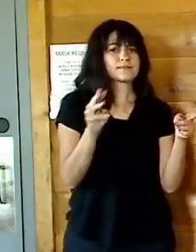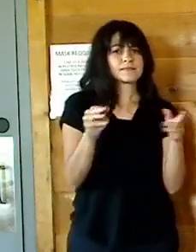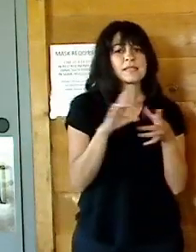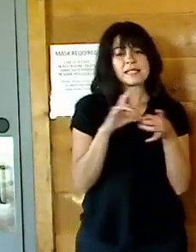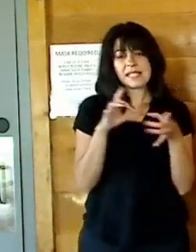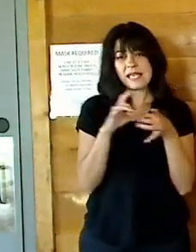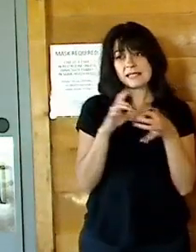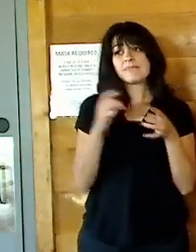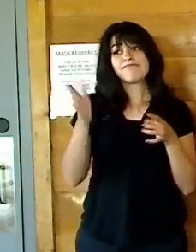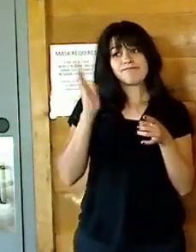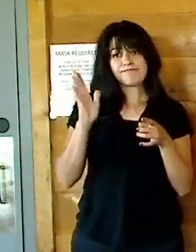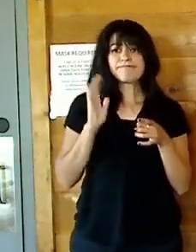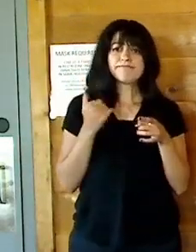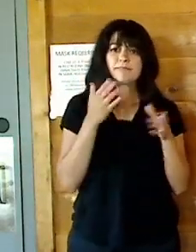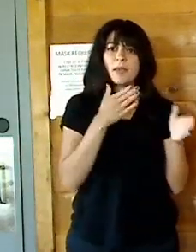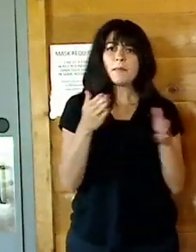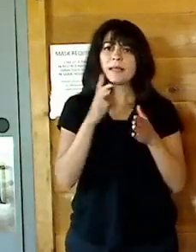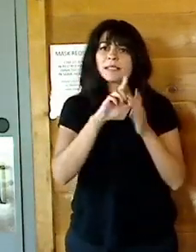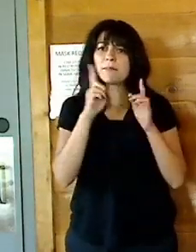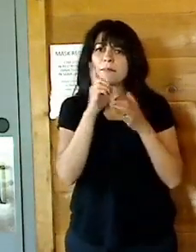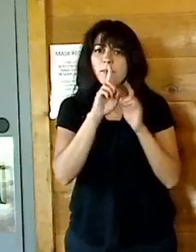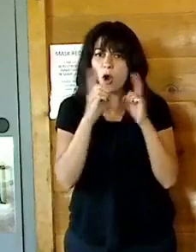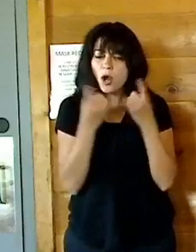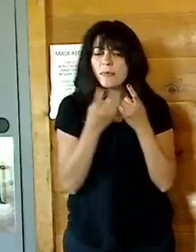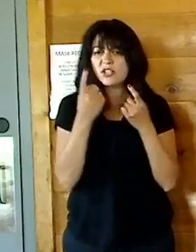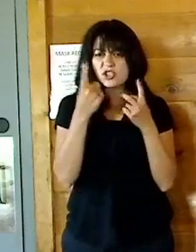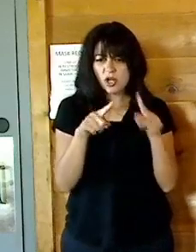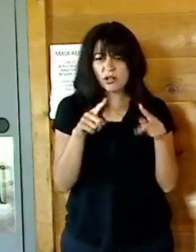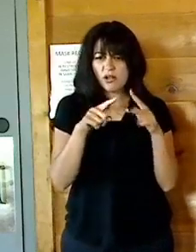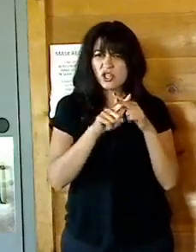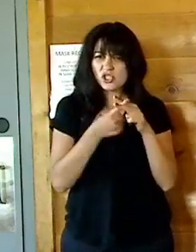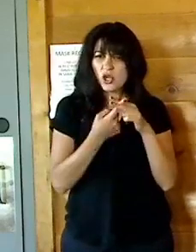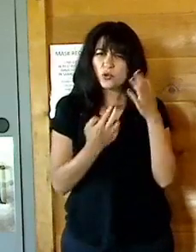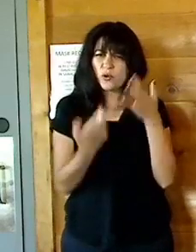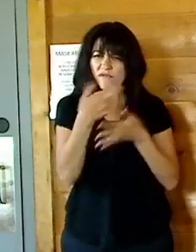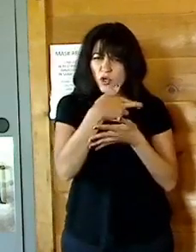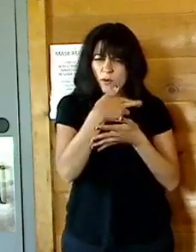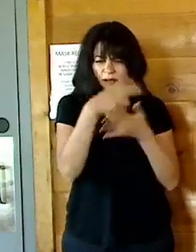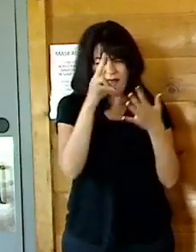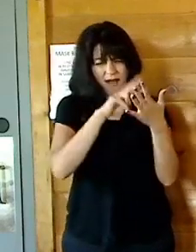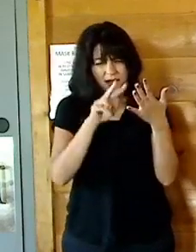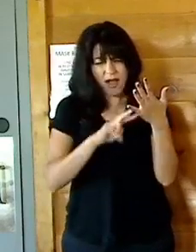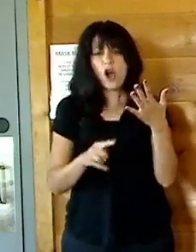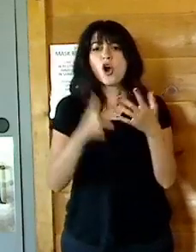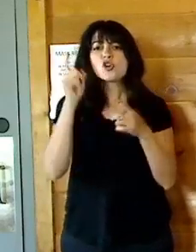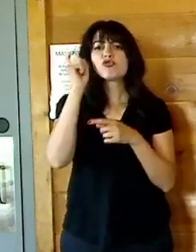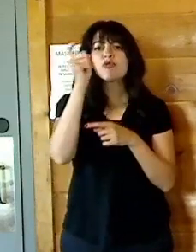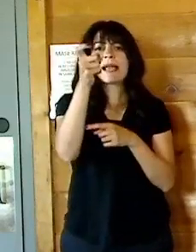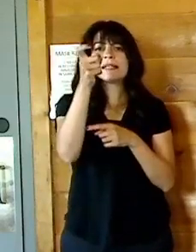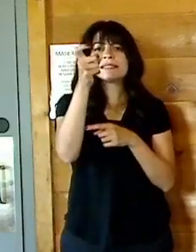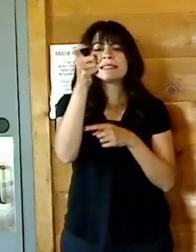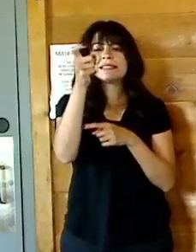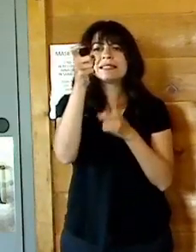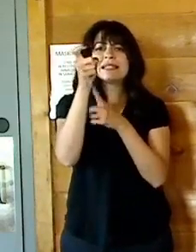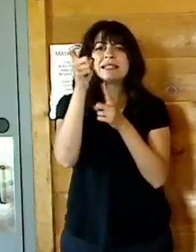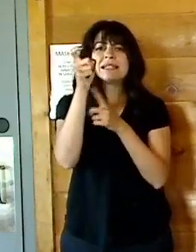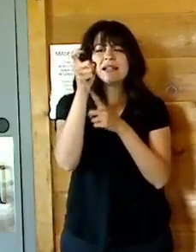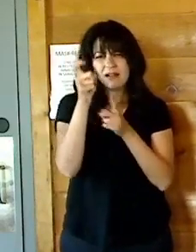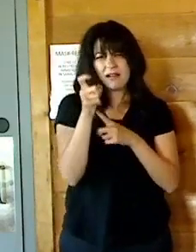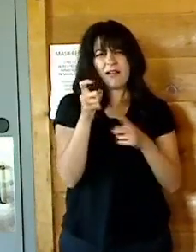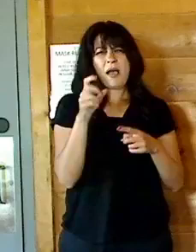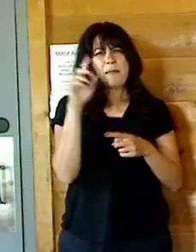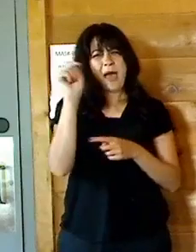our planning department started reviewing these grant applications, they'll tell you they didn't understand. I mean listen, a bathroom with an air conditioning seems